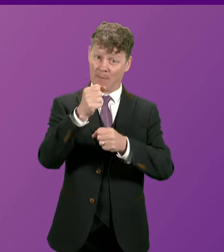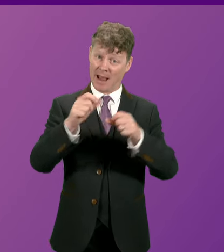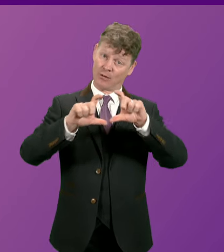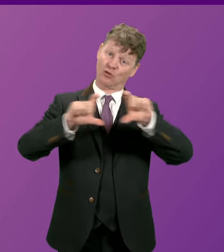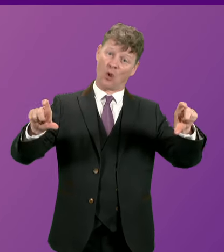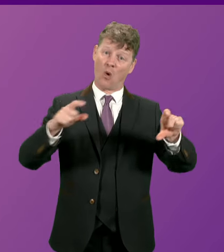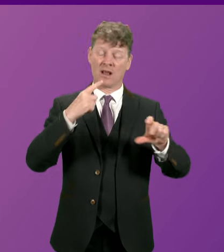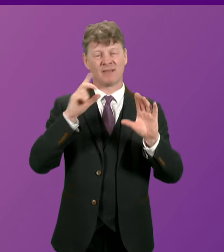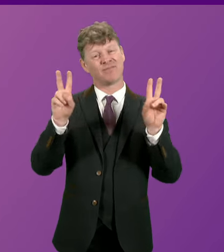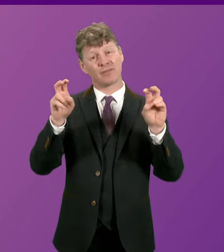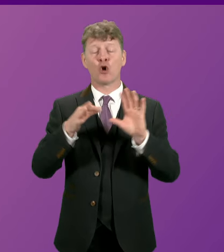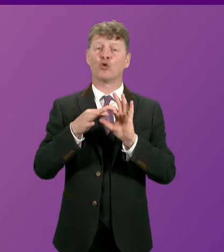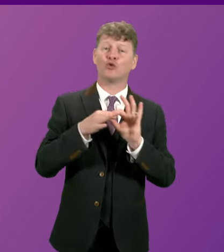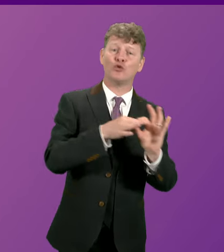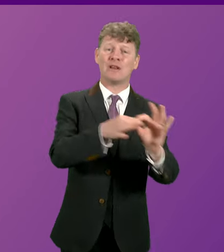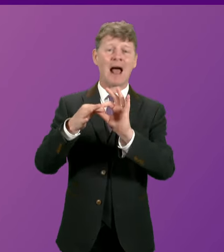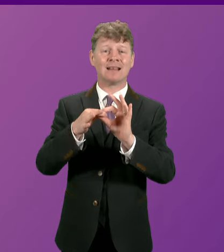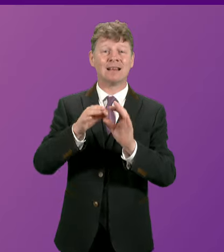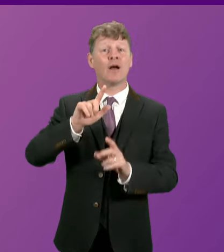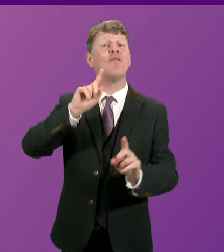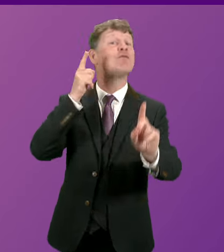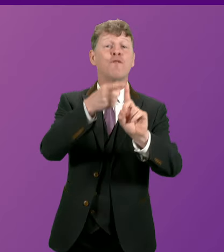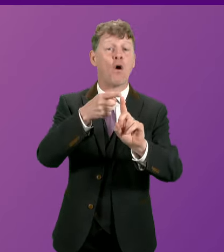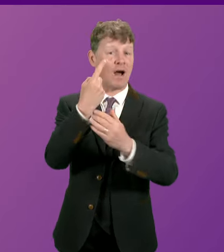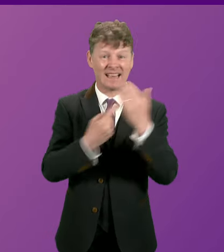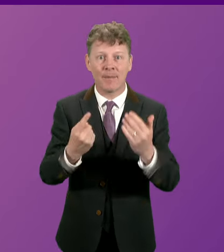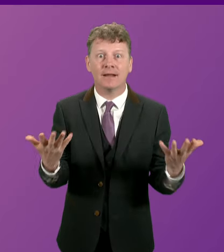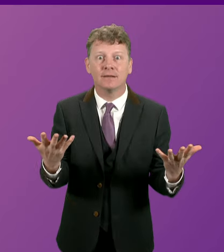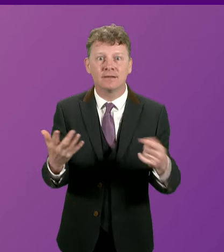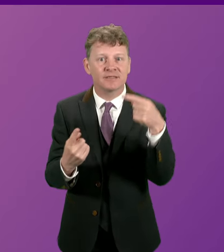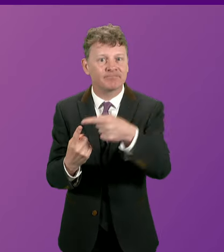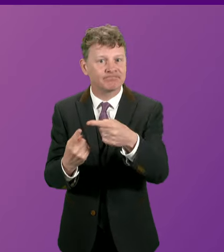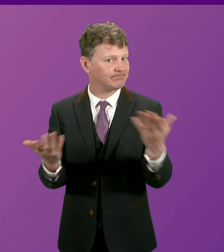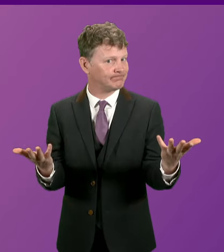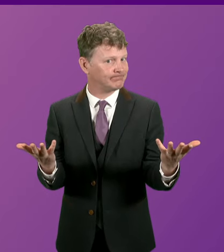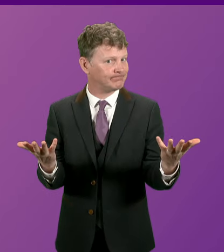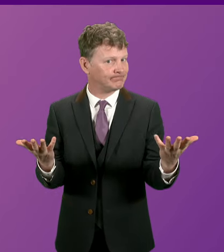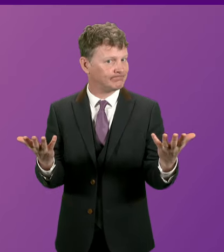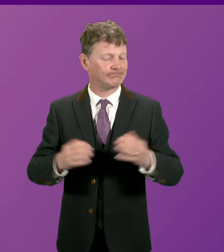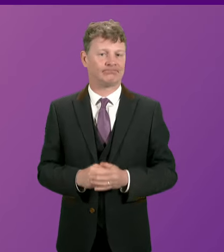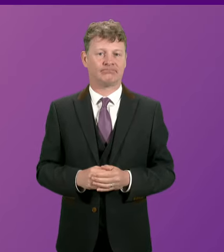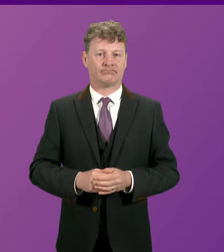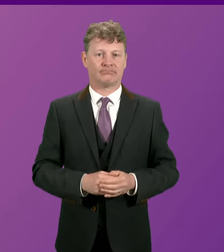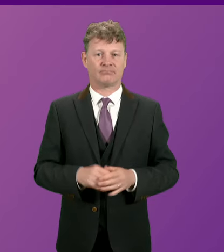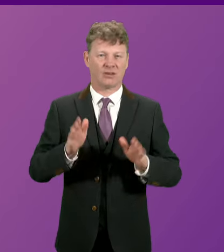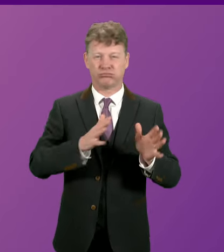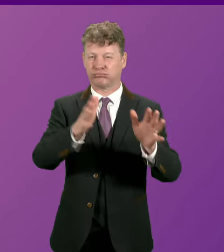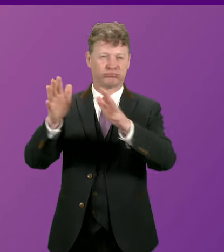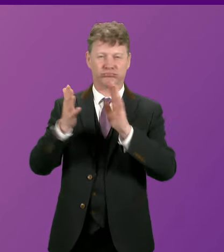uniting for independence. All he offers... Members,